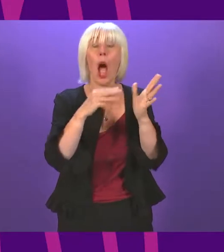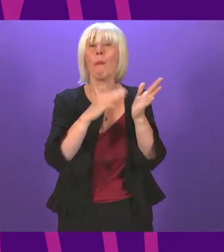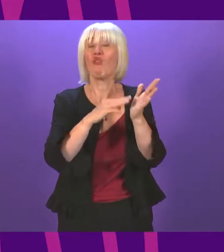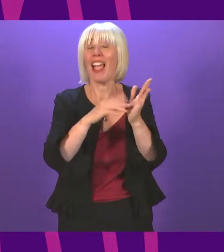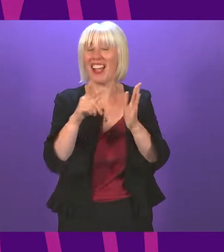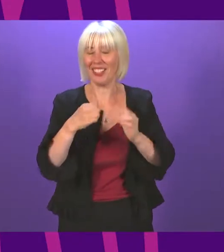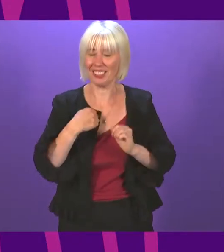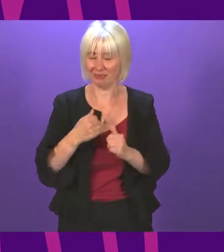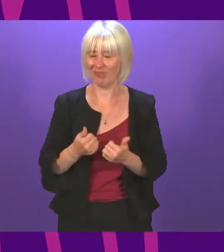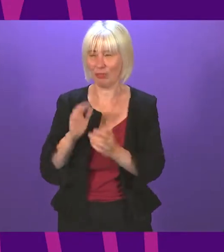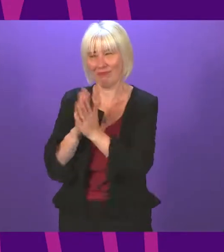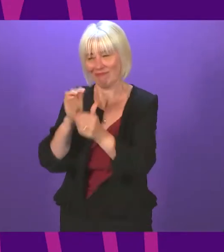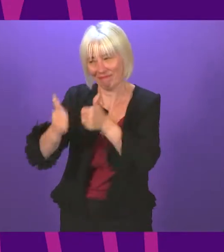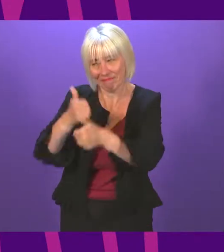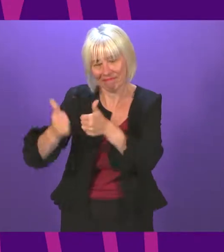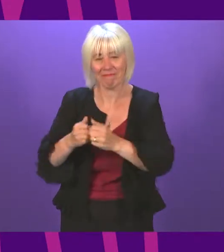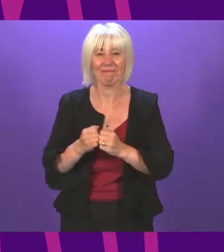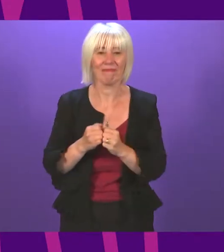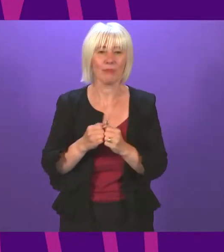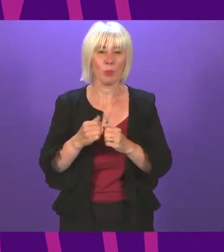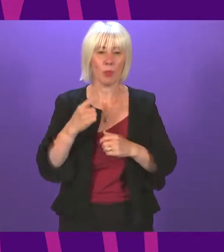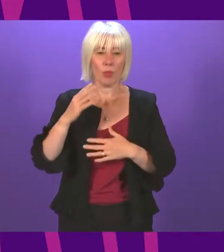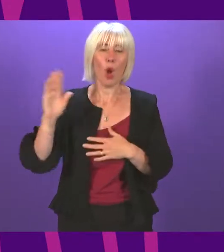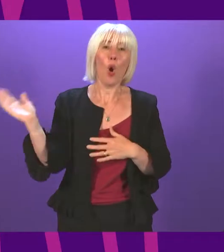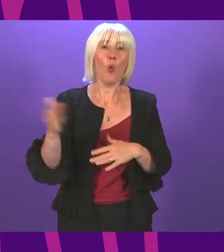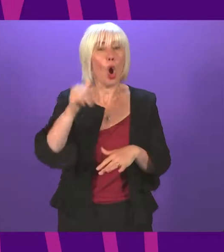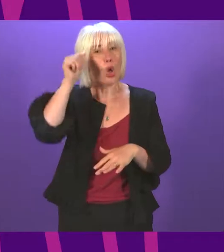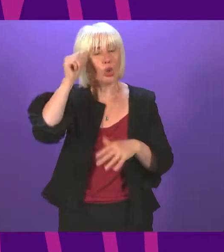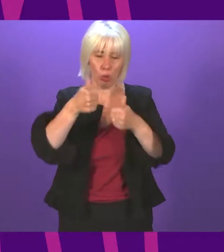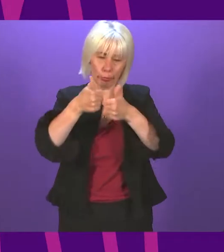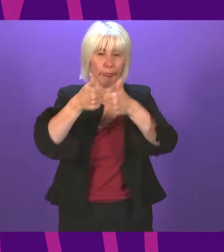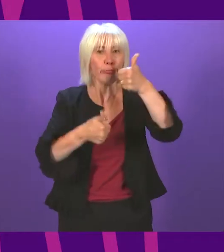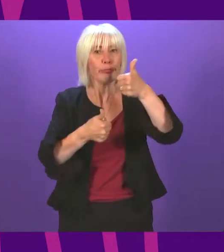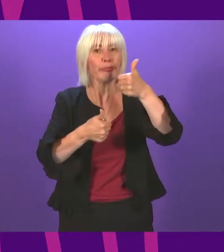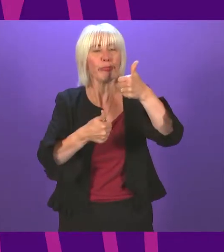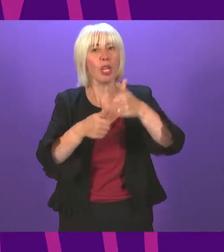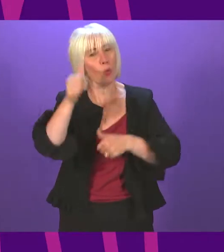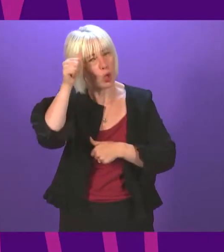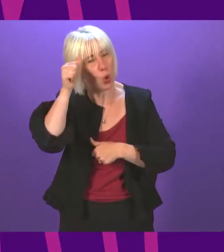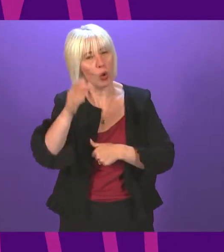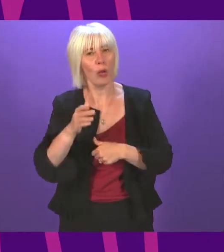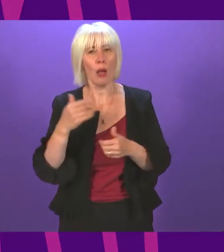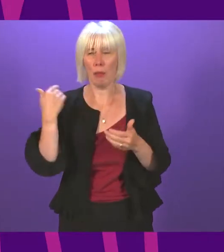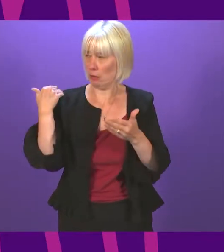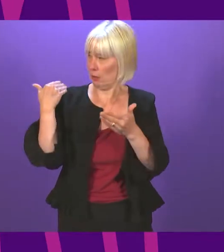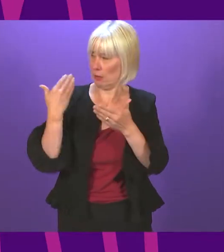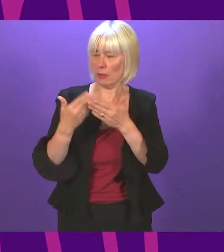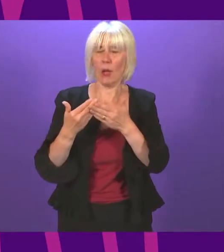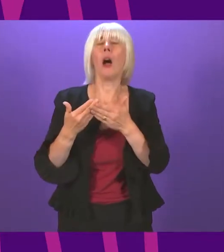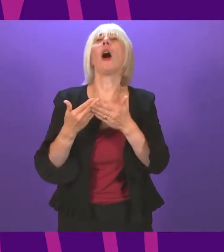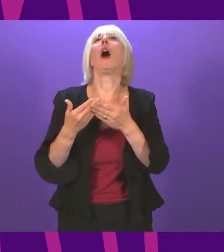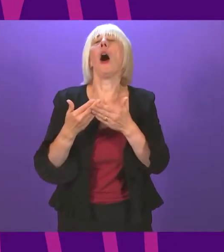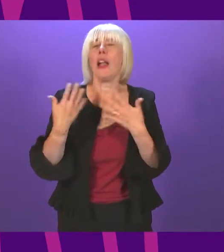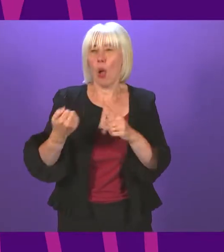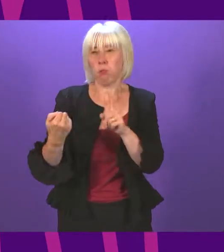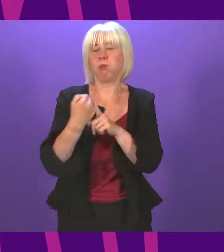Although I always known it—we all do in this chamber and we all know about the inequalities—perhaps now, over the last few weeks, I understand more